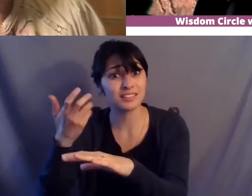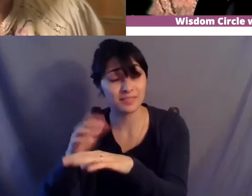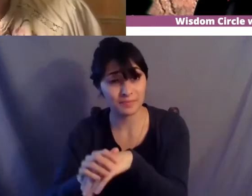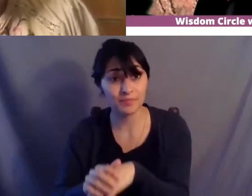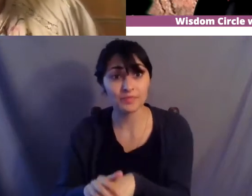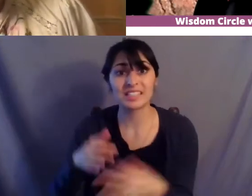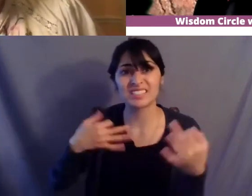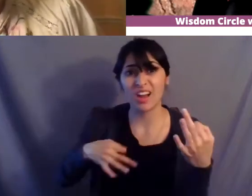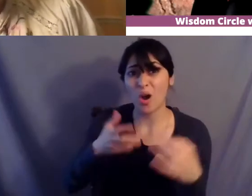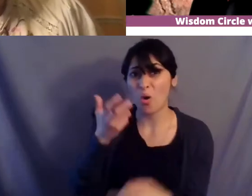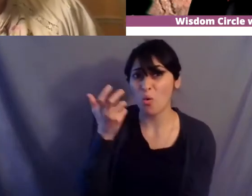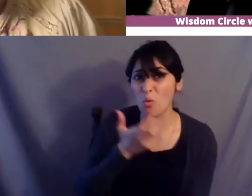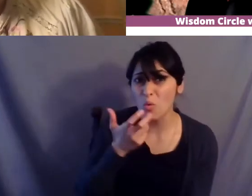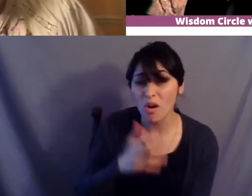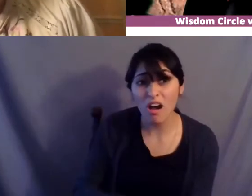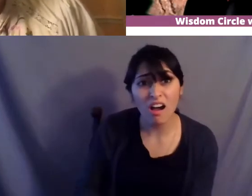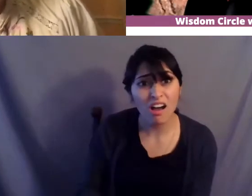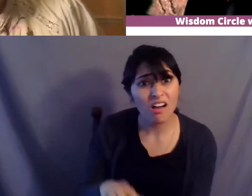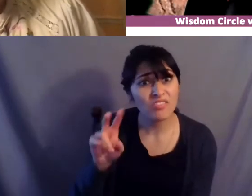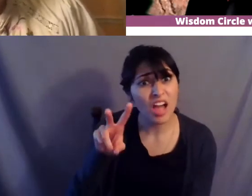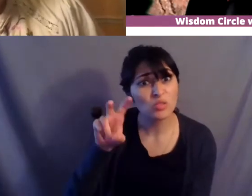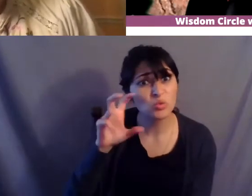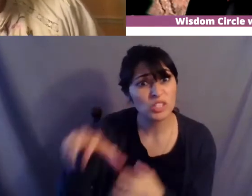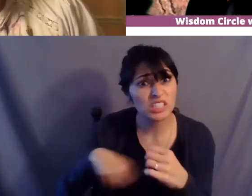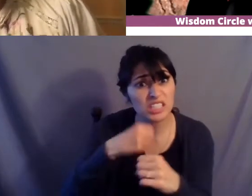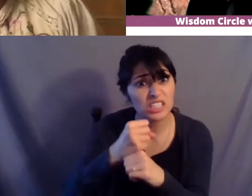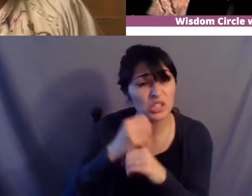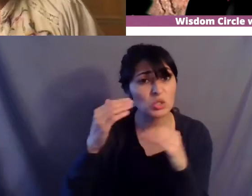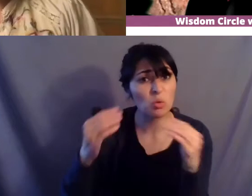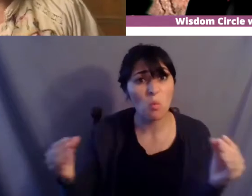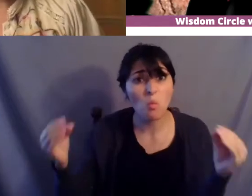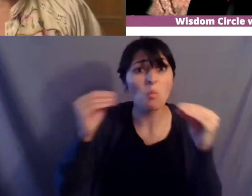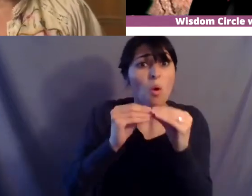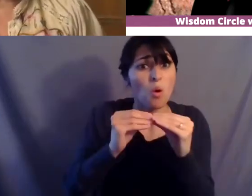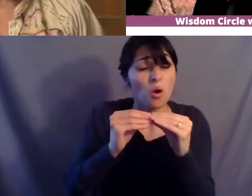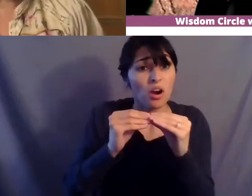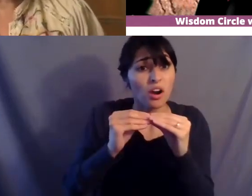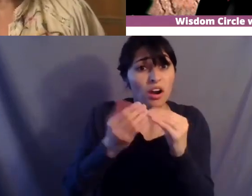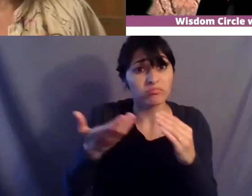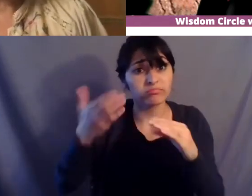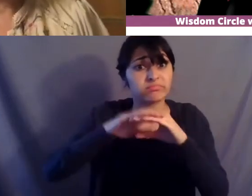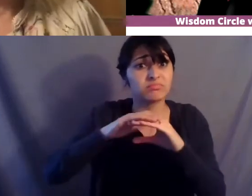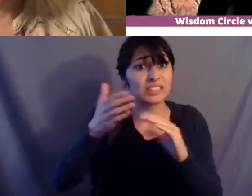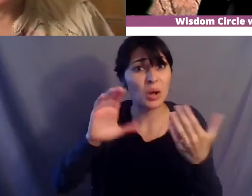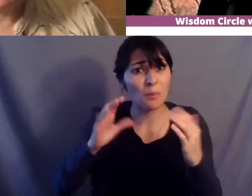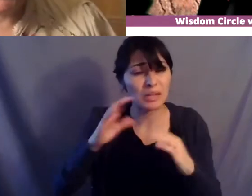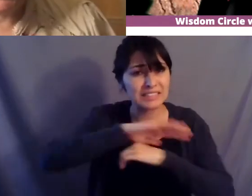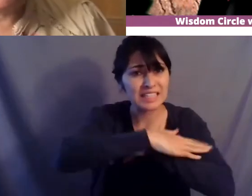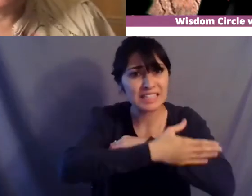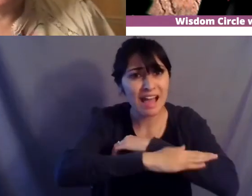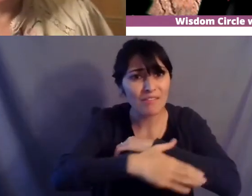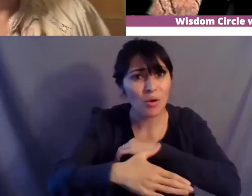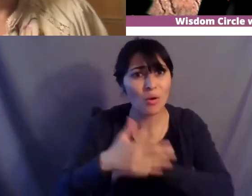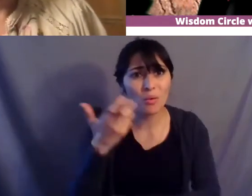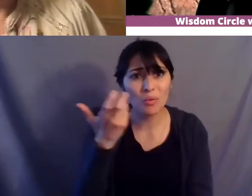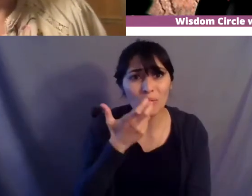you know what that was 200 years more than the navajos went on the long long long time and here's the thing